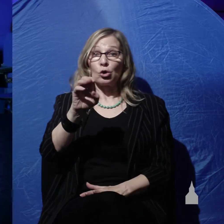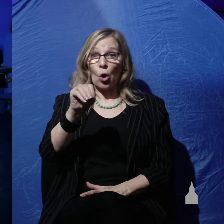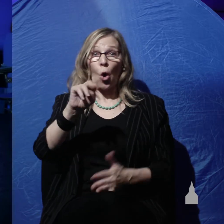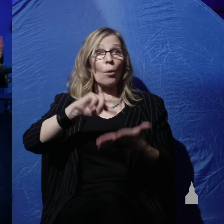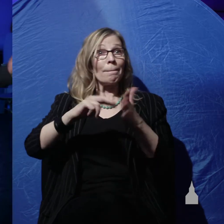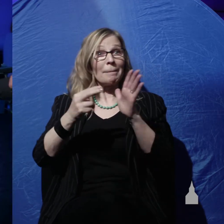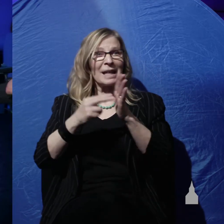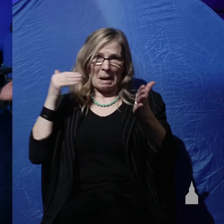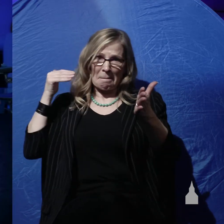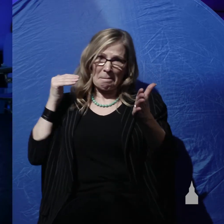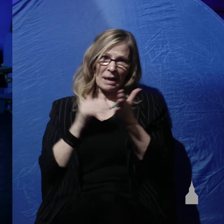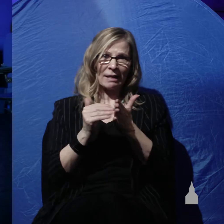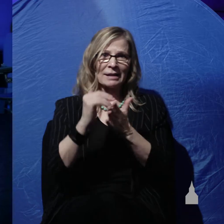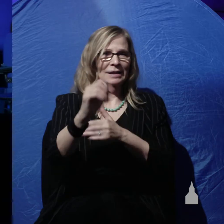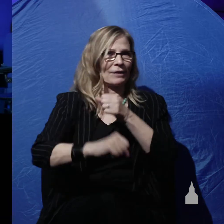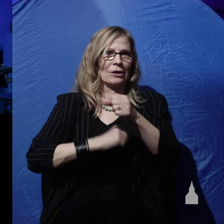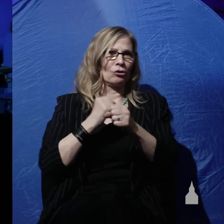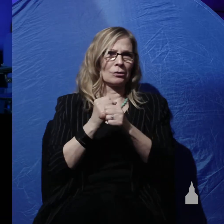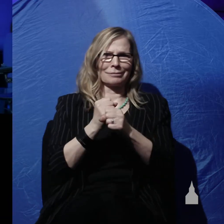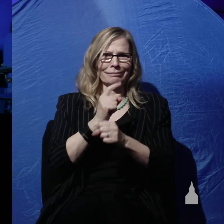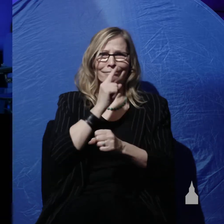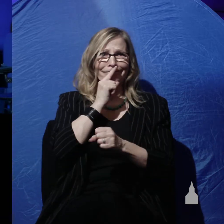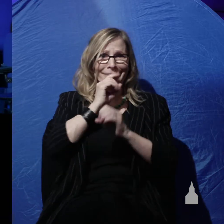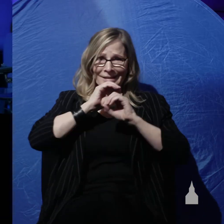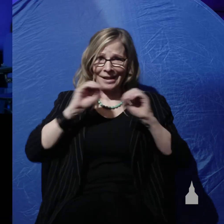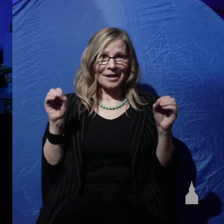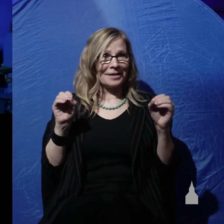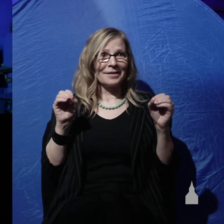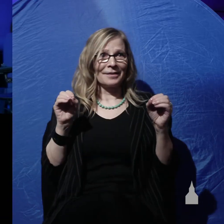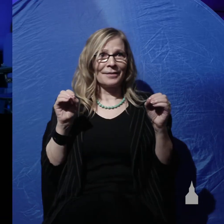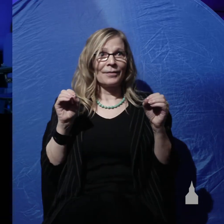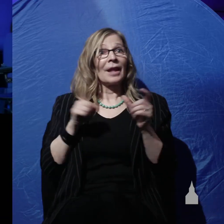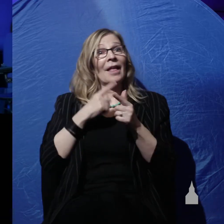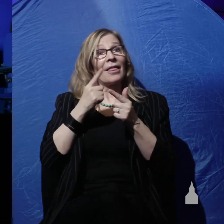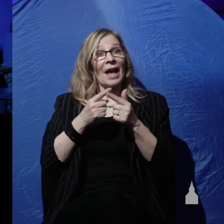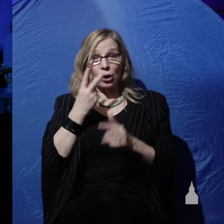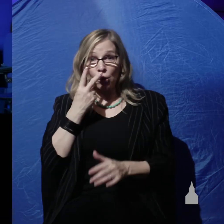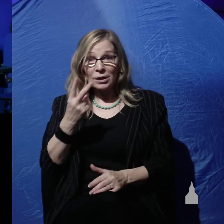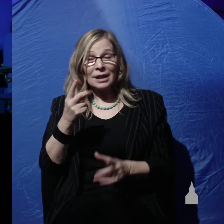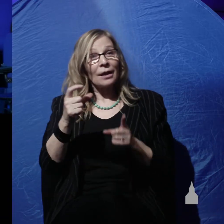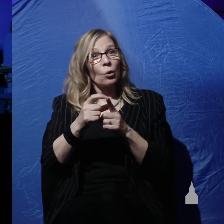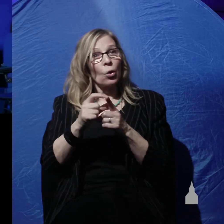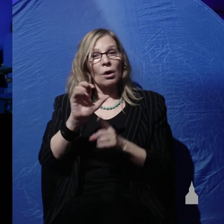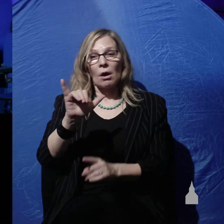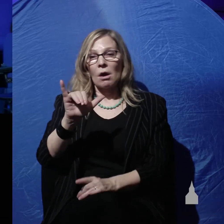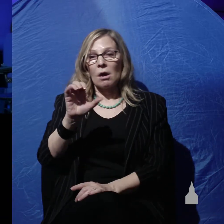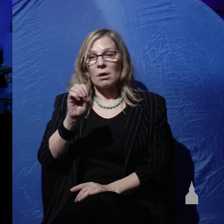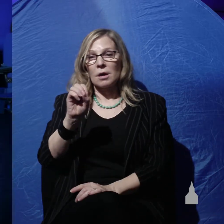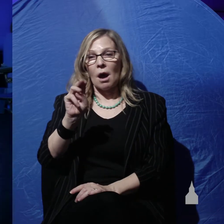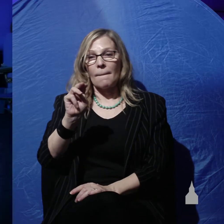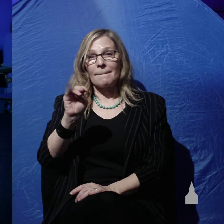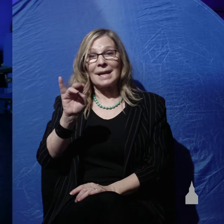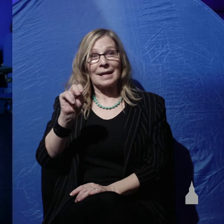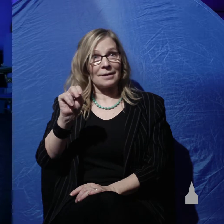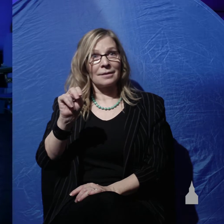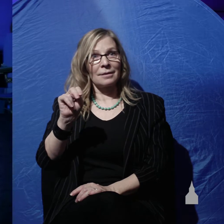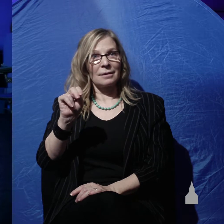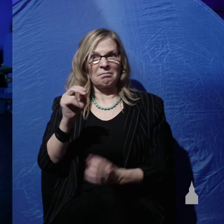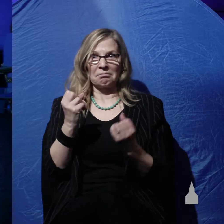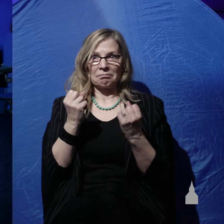or millions of years. But then when we come to the word yomim, the plural, days, every case